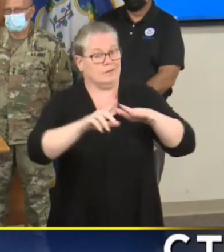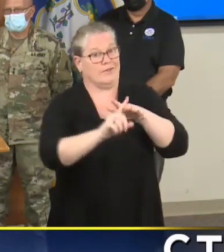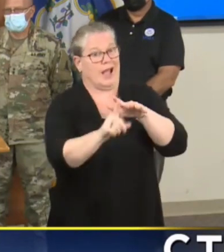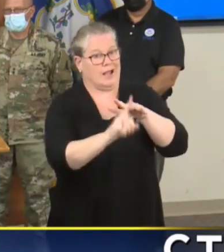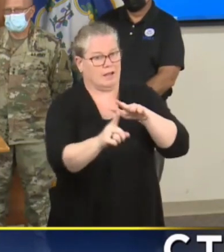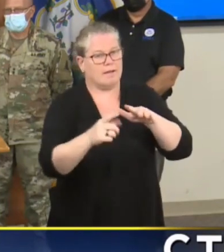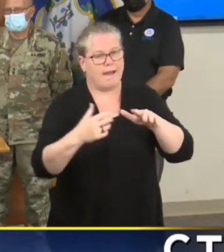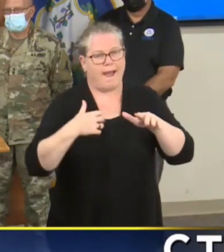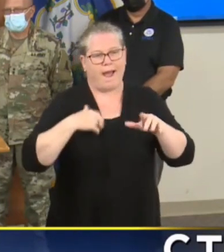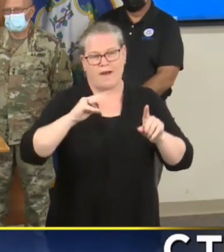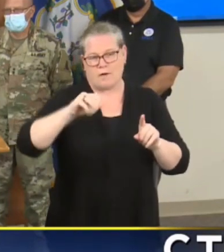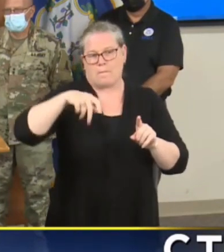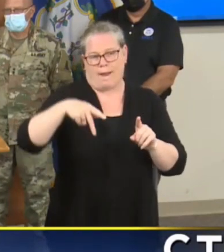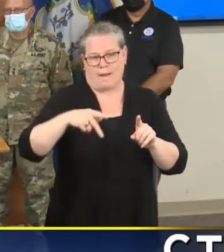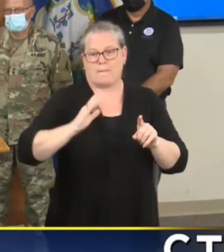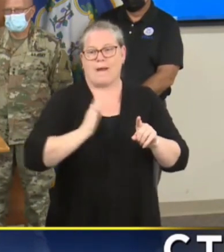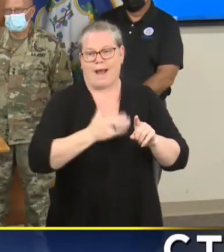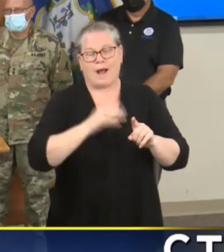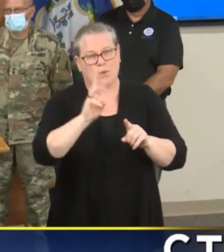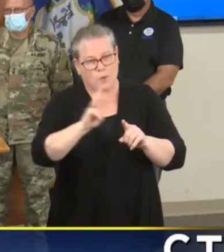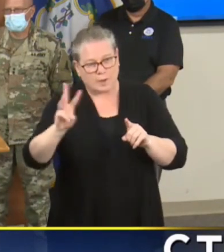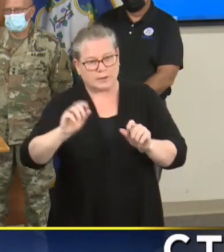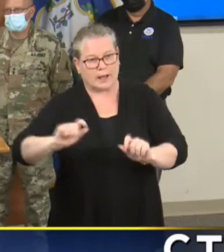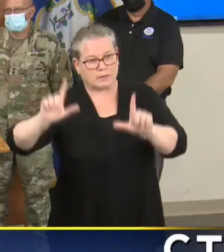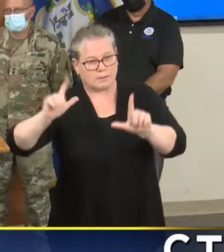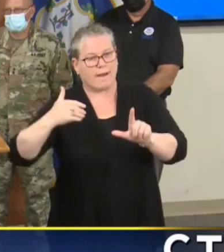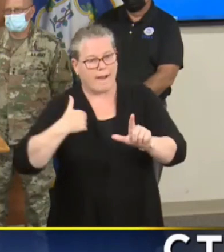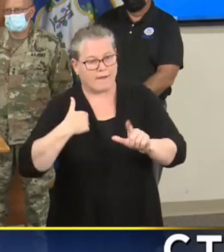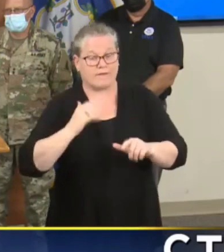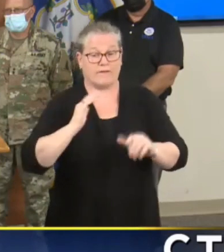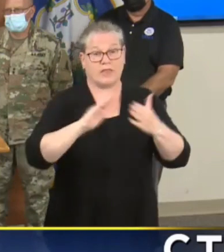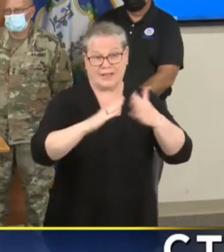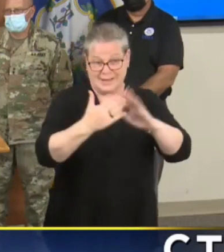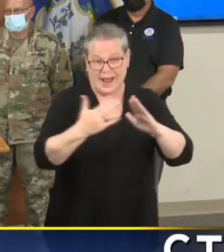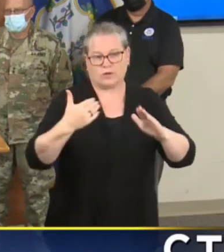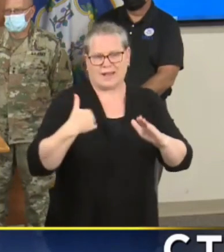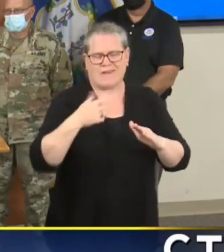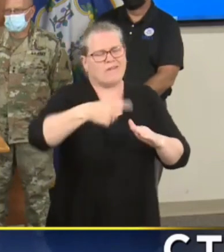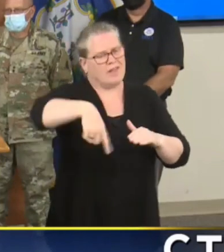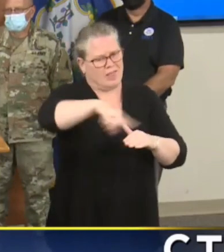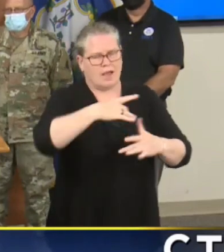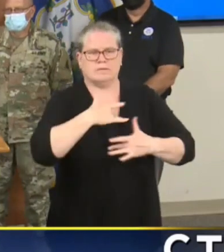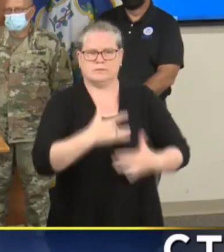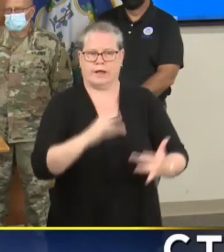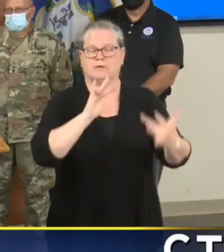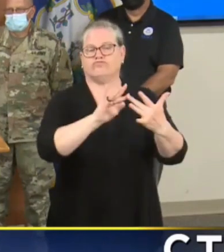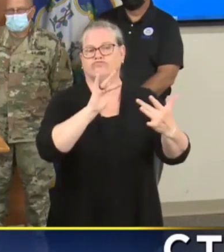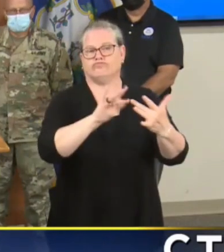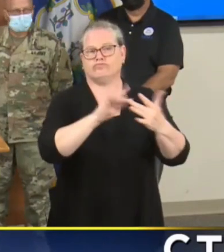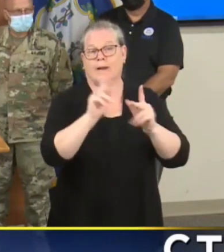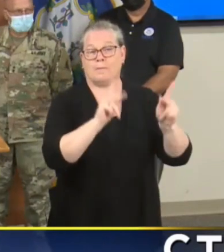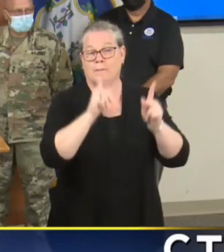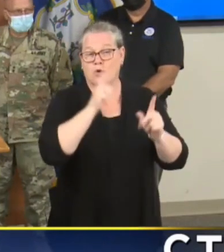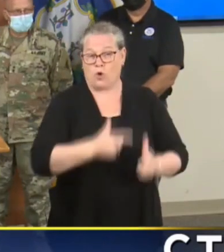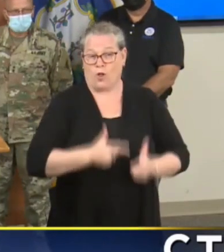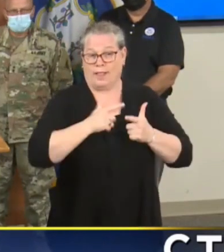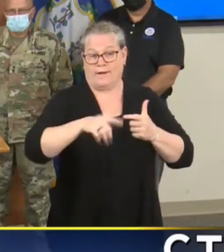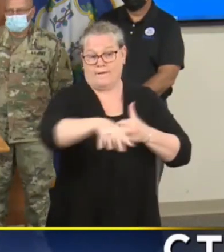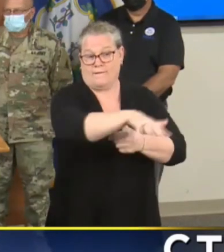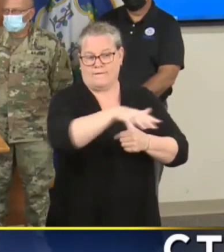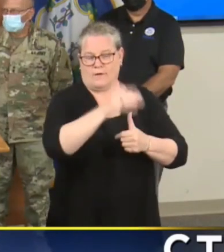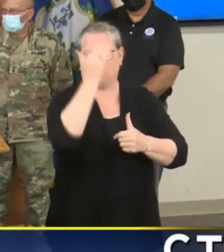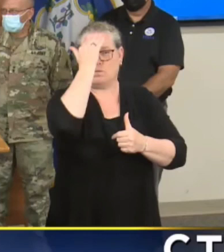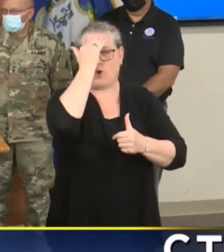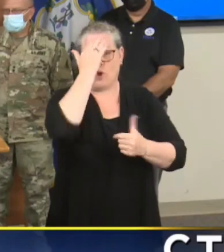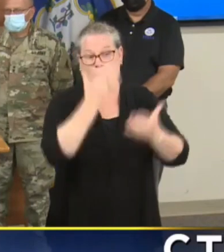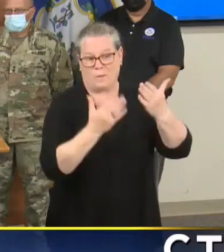flood maps that are posted on our websites and the towns have them. They communicate all the time with their their residents to make sure that they're aware that they may